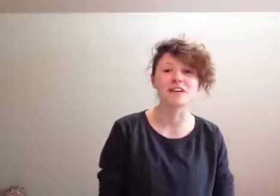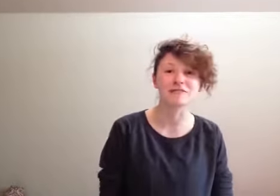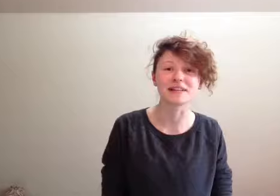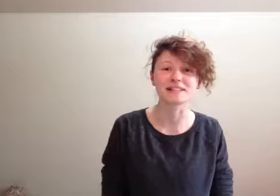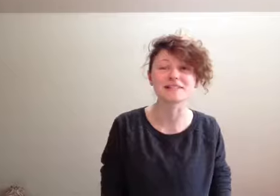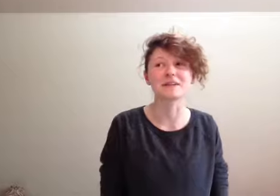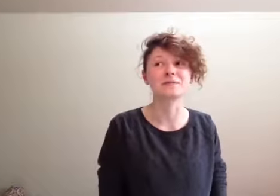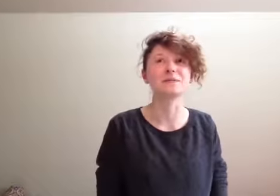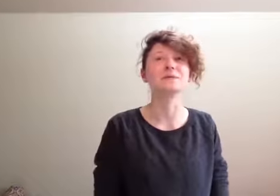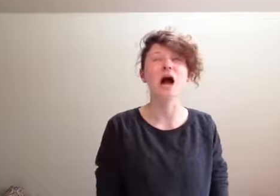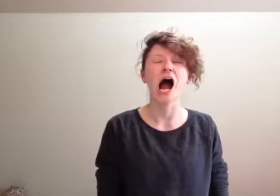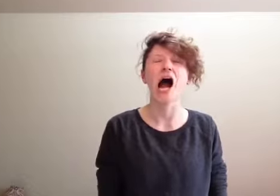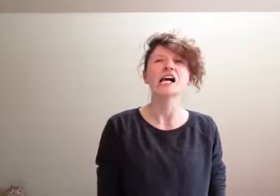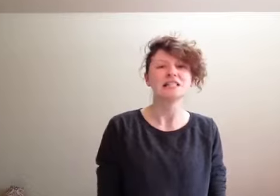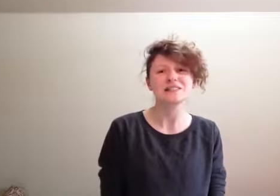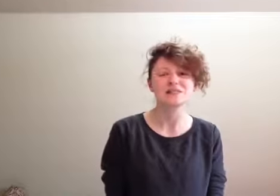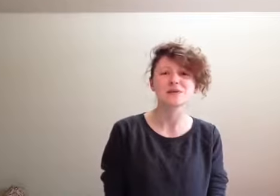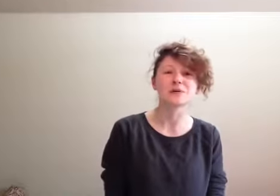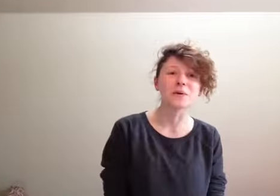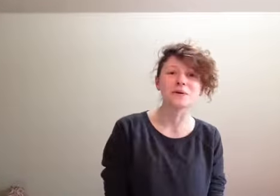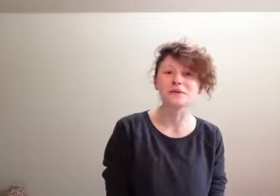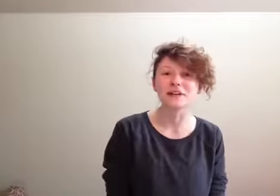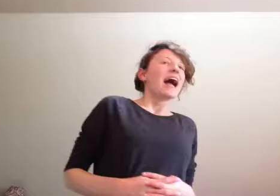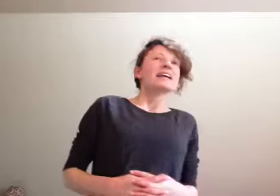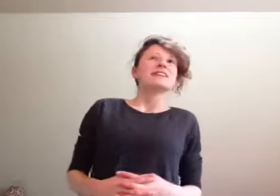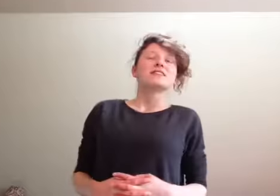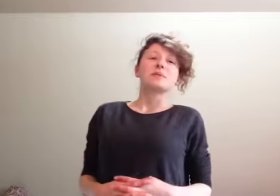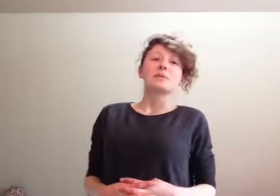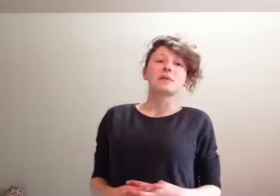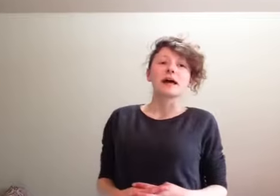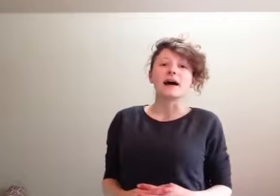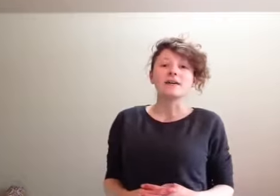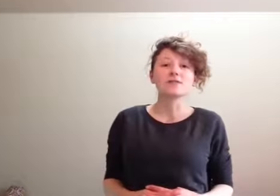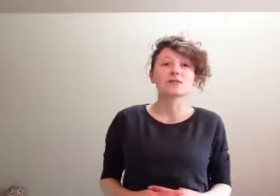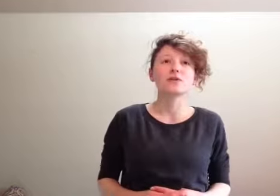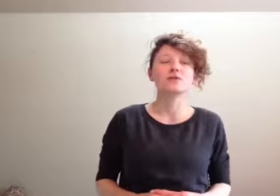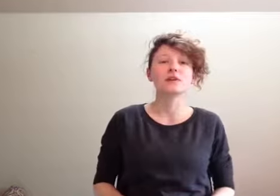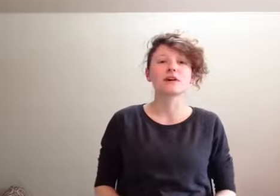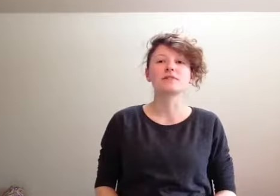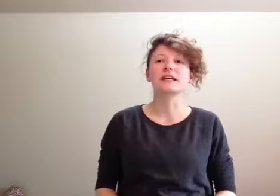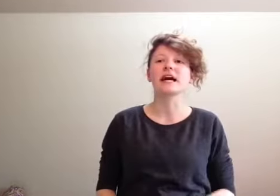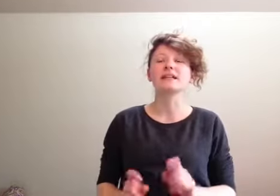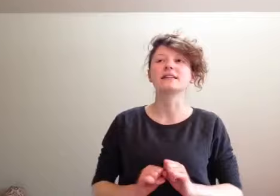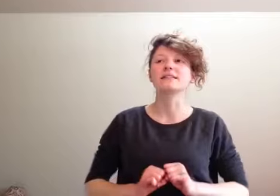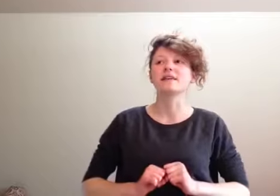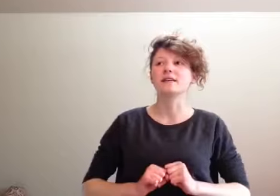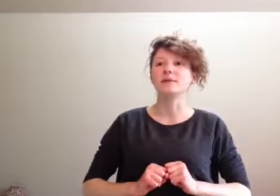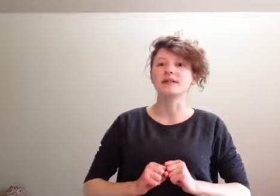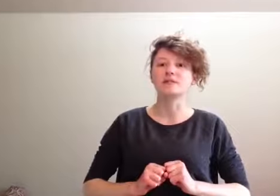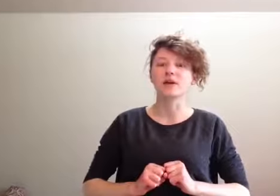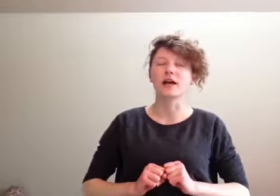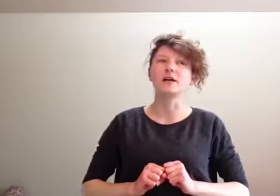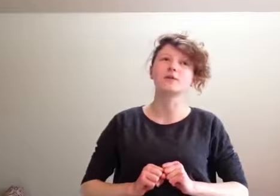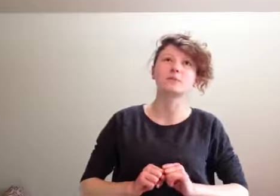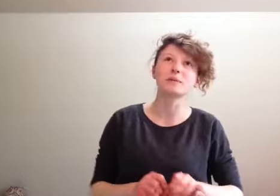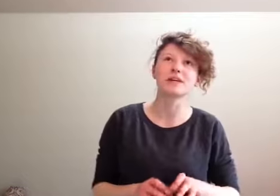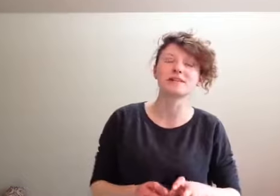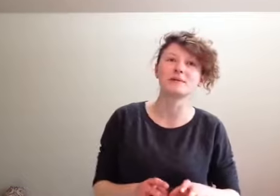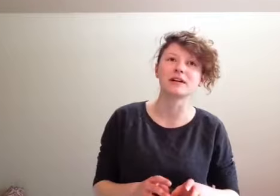minutes to cycle to. It's so local and the people there are so so lovely and this time it's not like oh the people there seem really